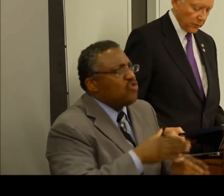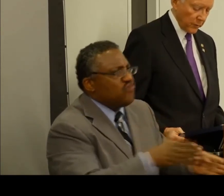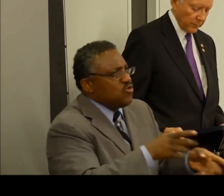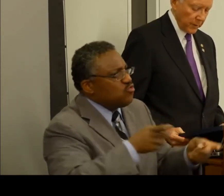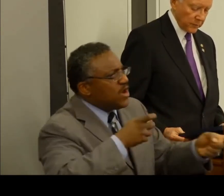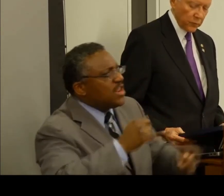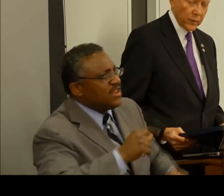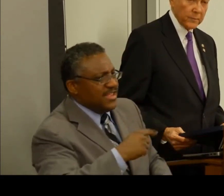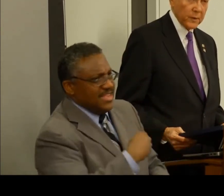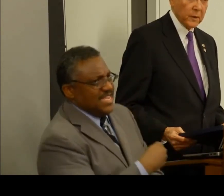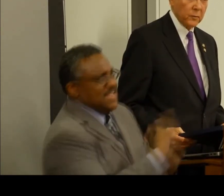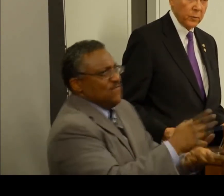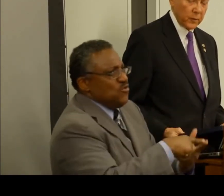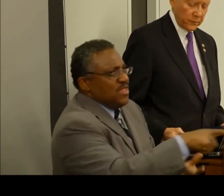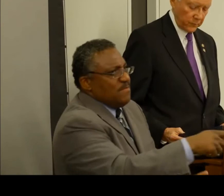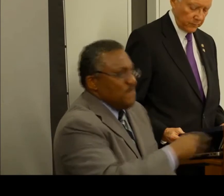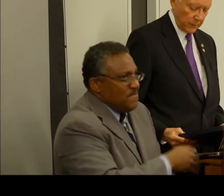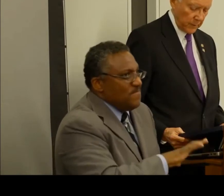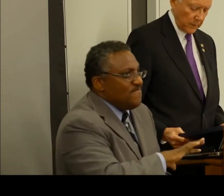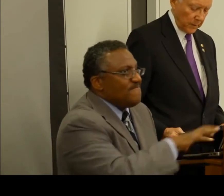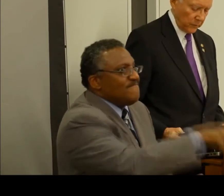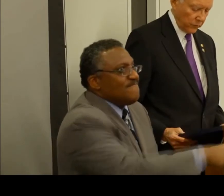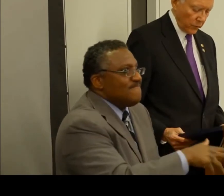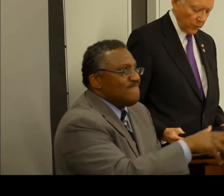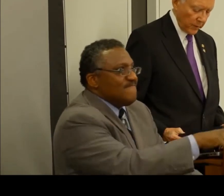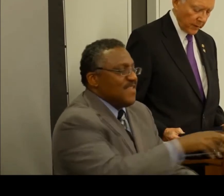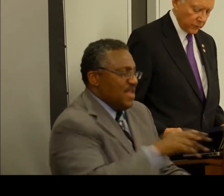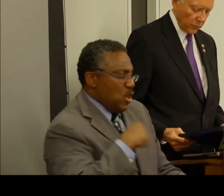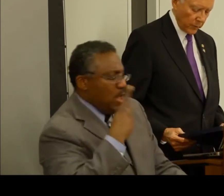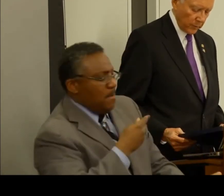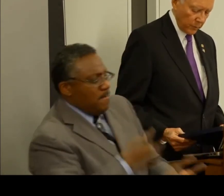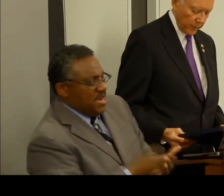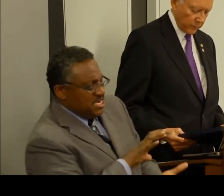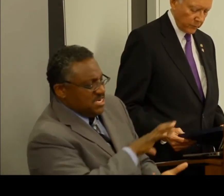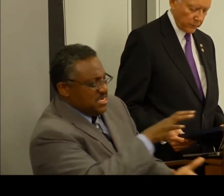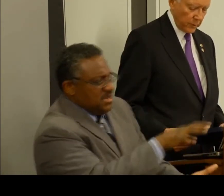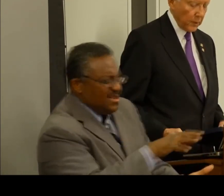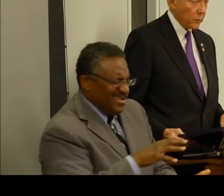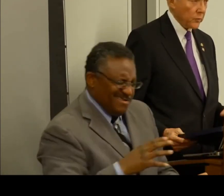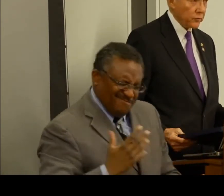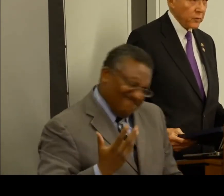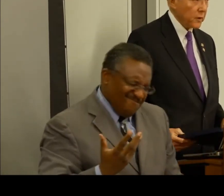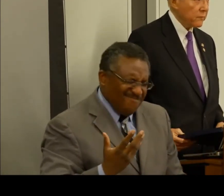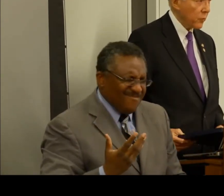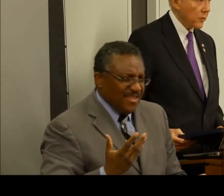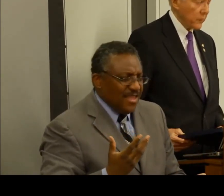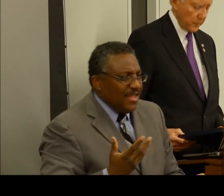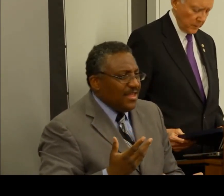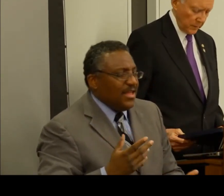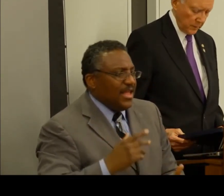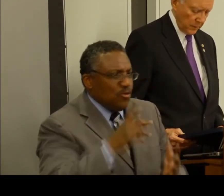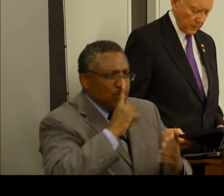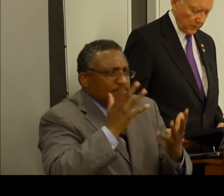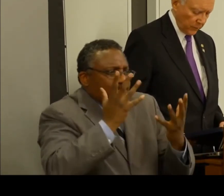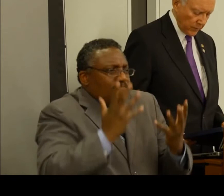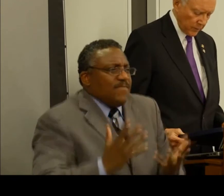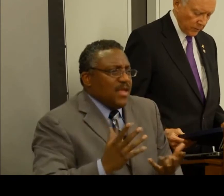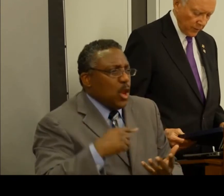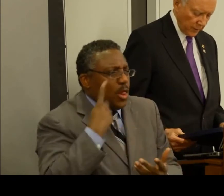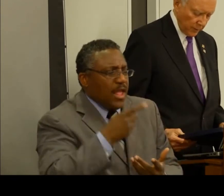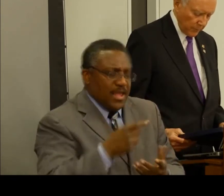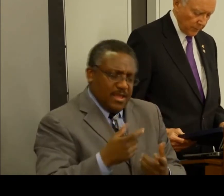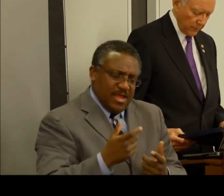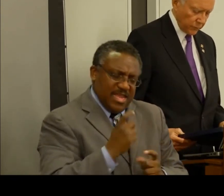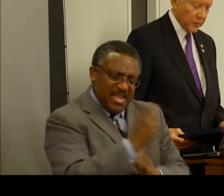approach is mostly about scoring political points and, short, on actual workable answers, which is truly unfortunate and